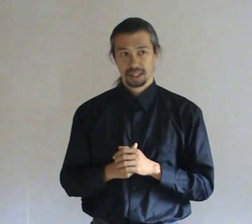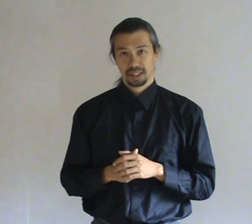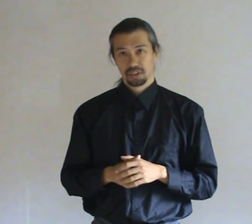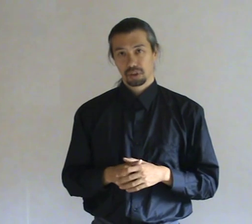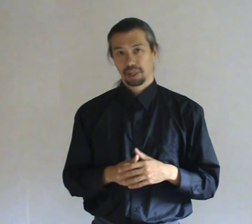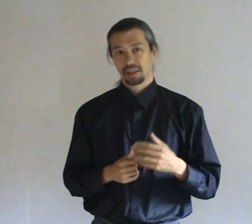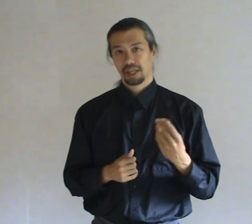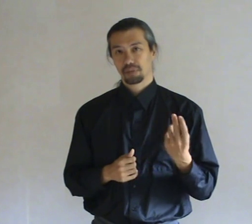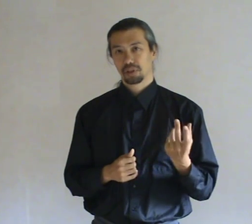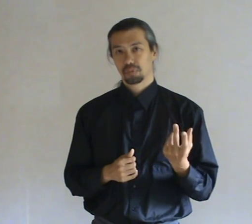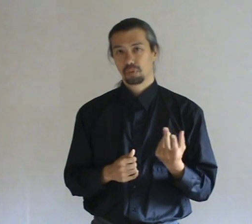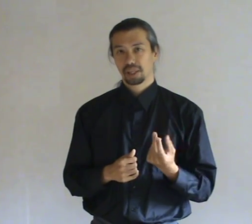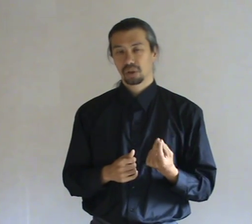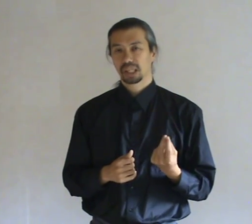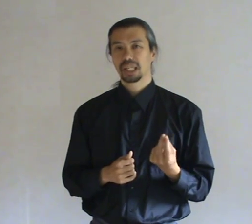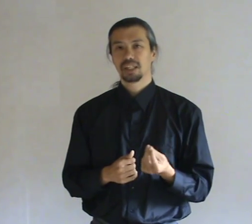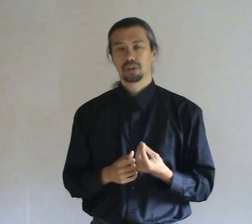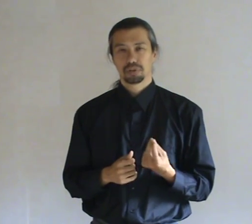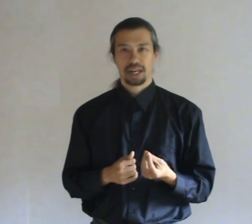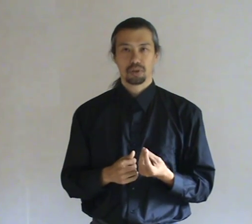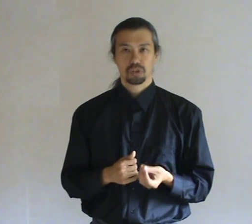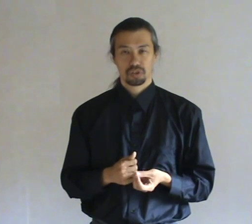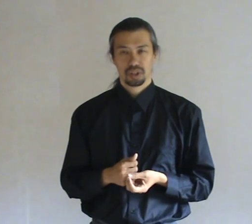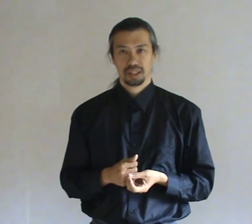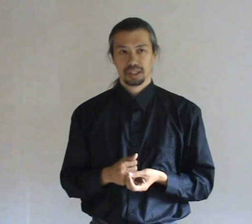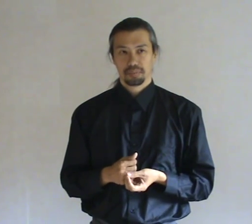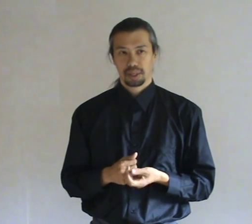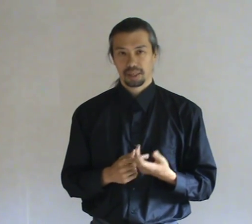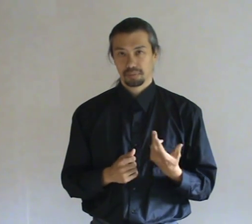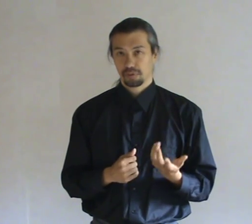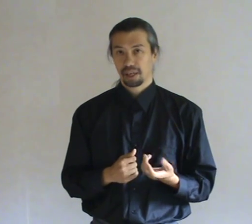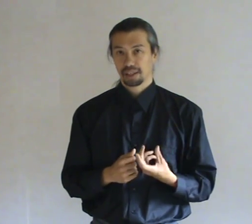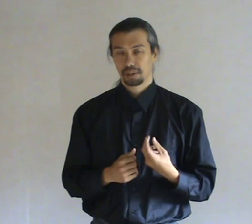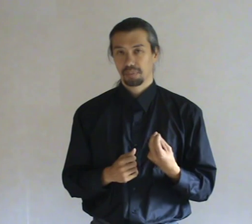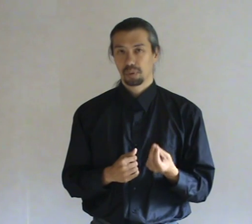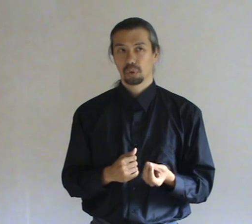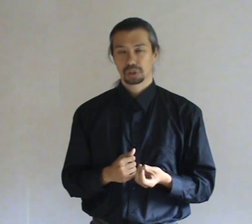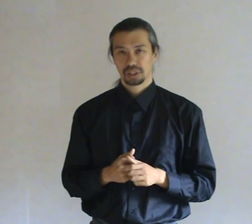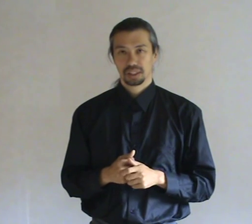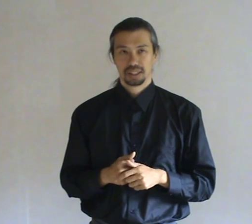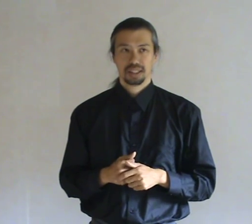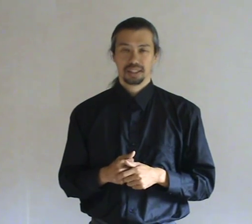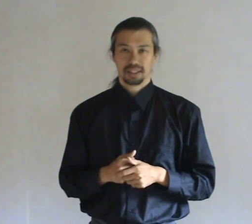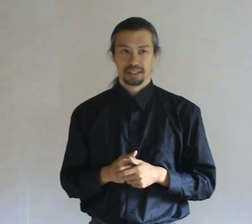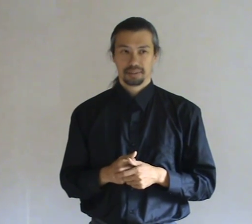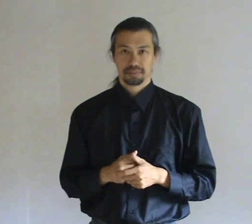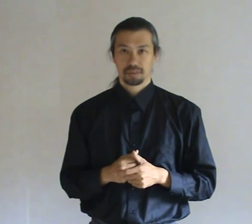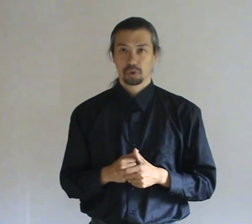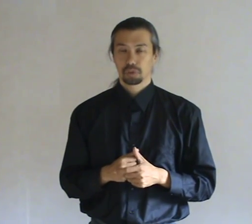So by having a regular cleaning of the house by fire, by water, you also